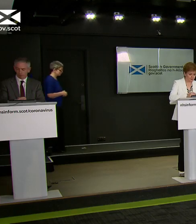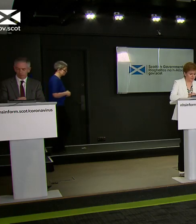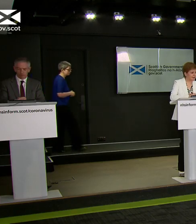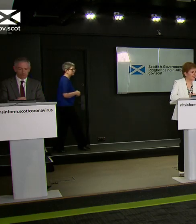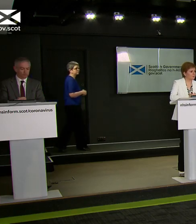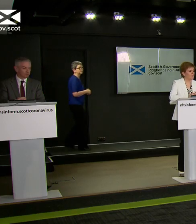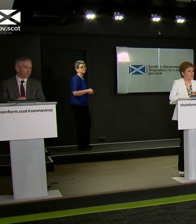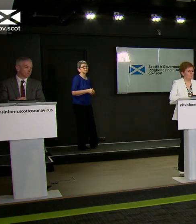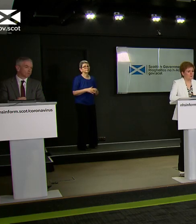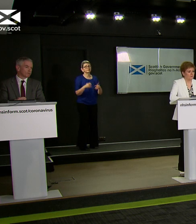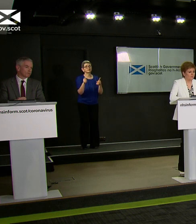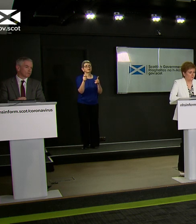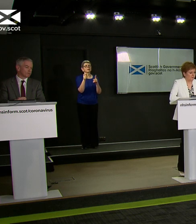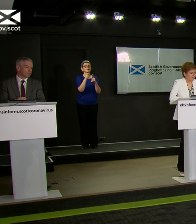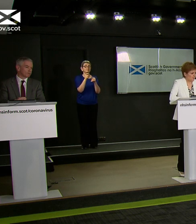Bussey from PA.